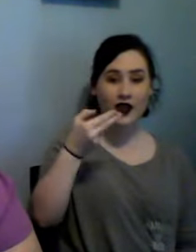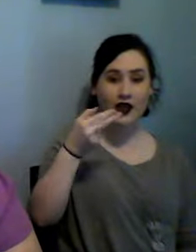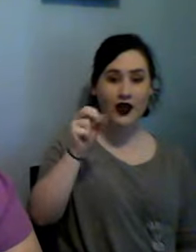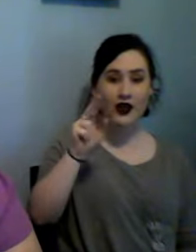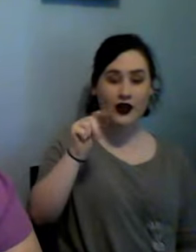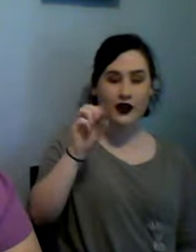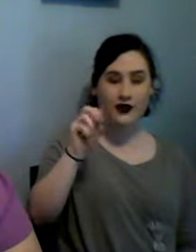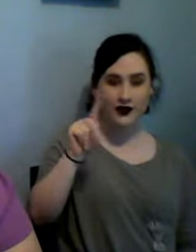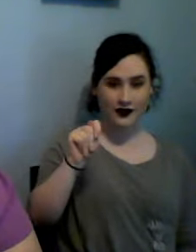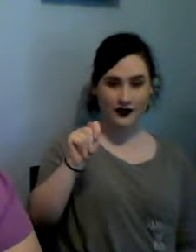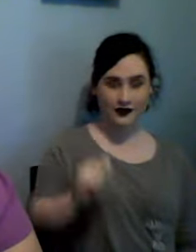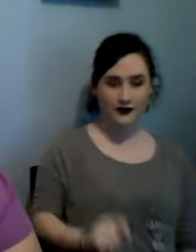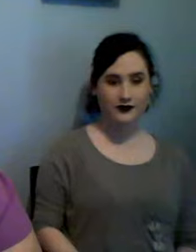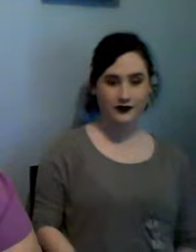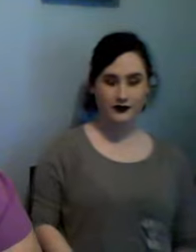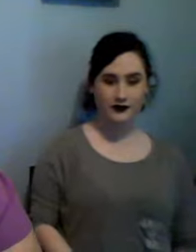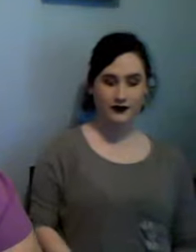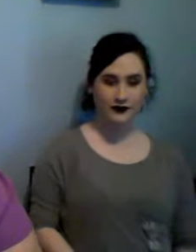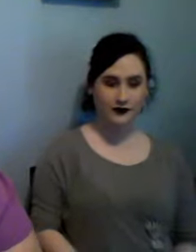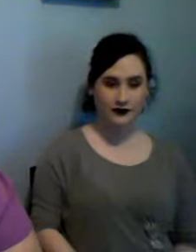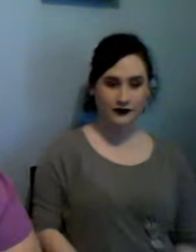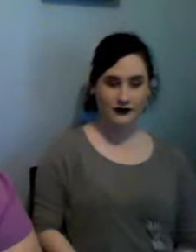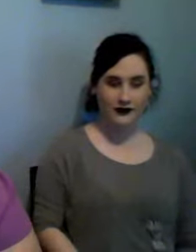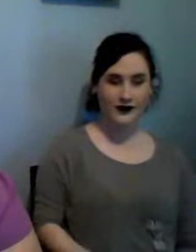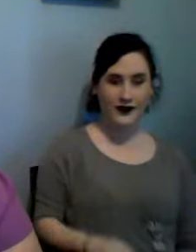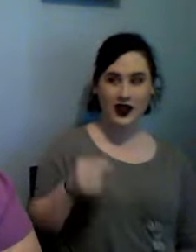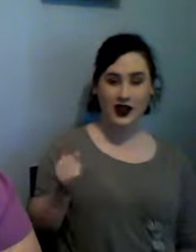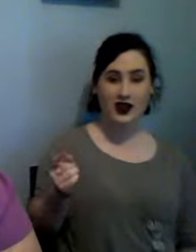I have a bone that I need to pick with you